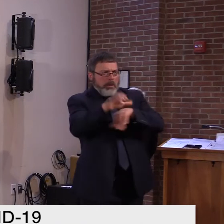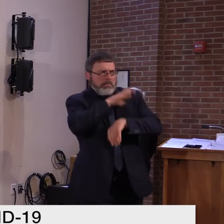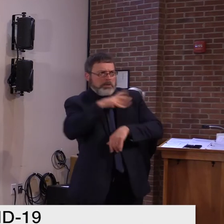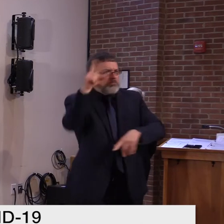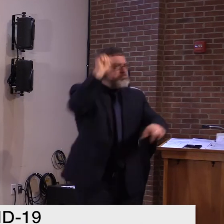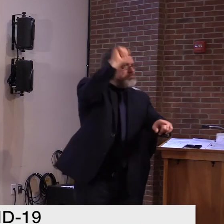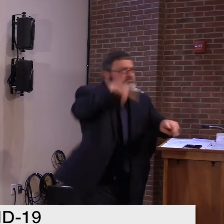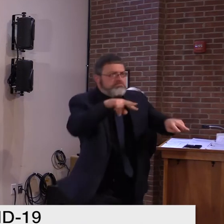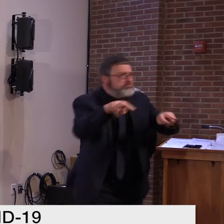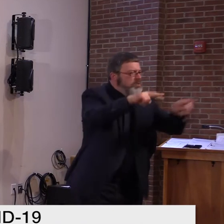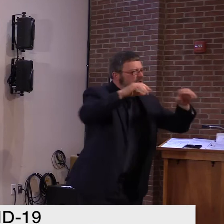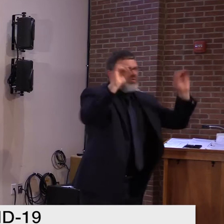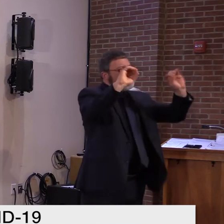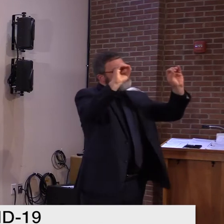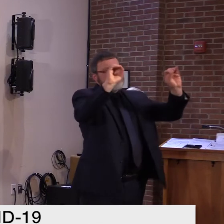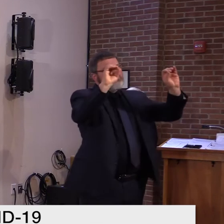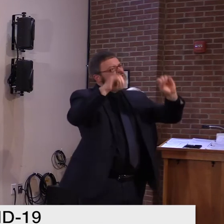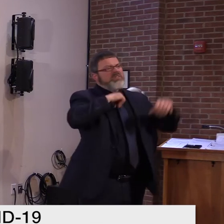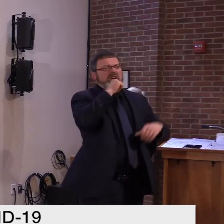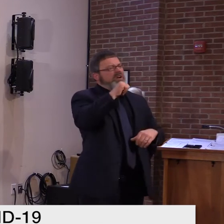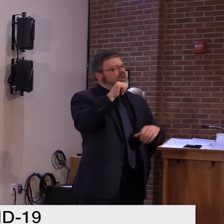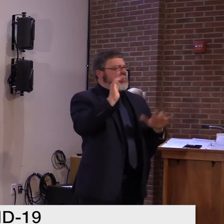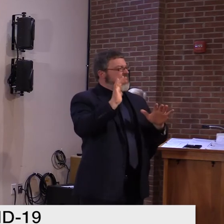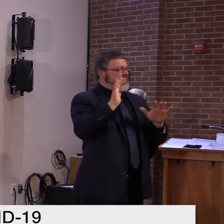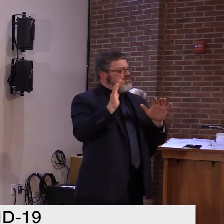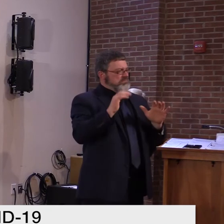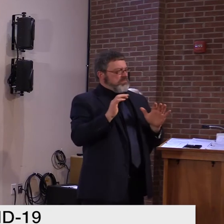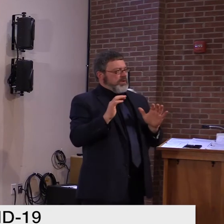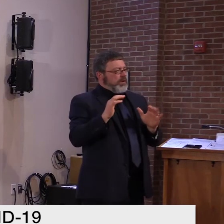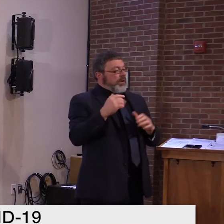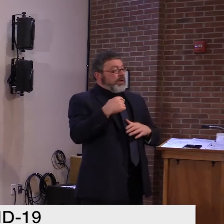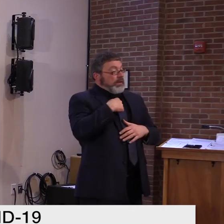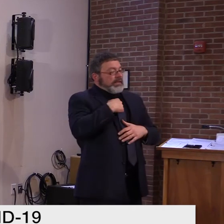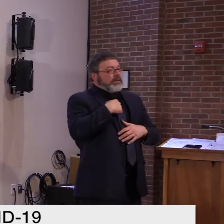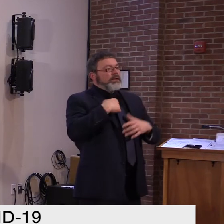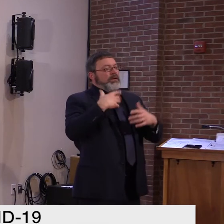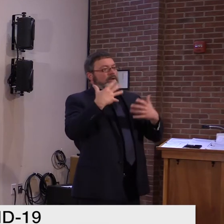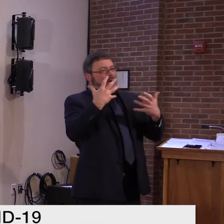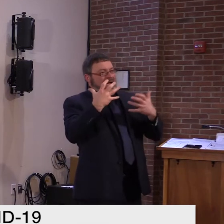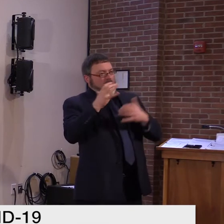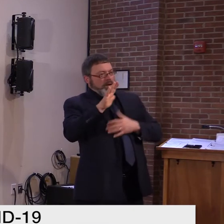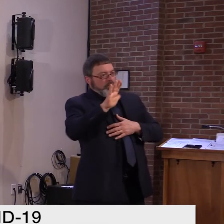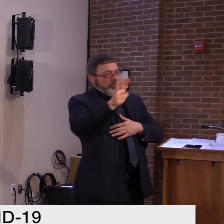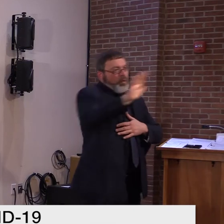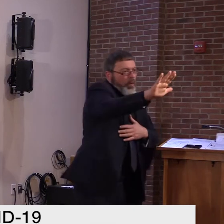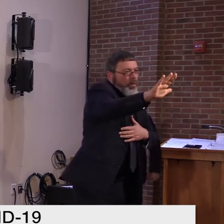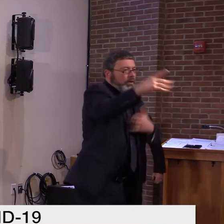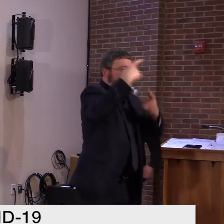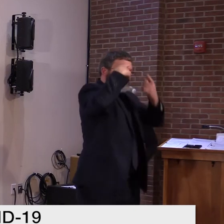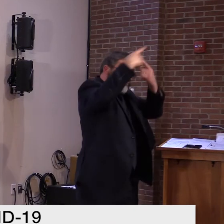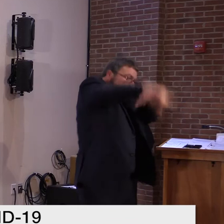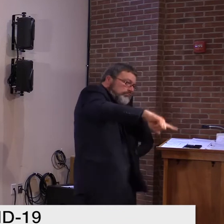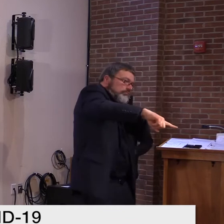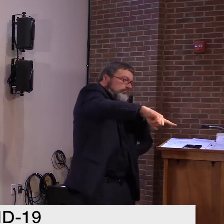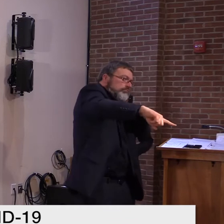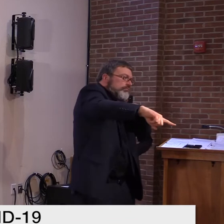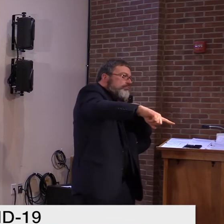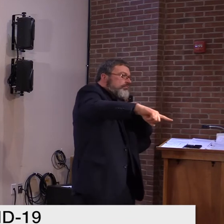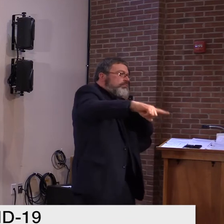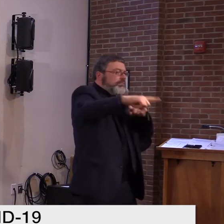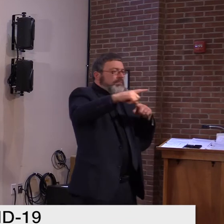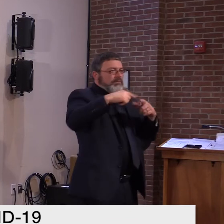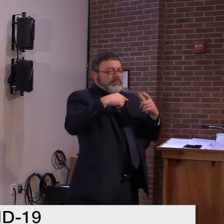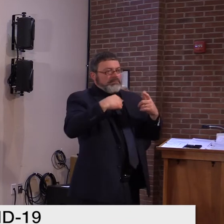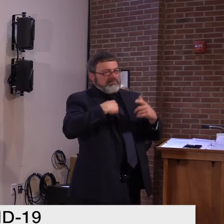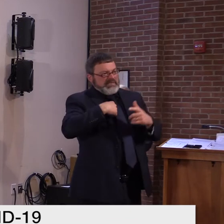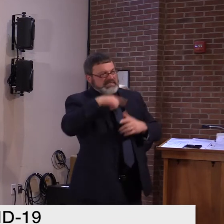That's what's so promising about all of this. In the initial stages of the pandemic, Vermonters stepped